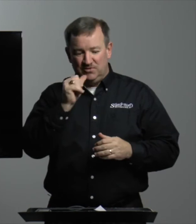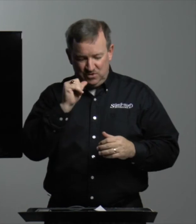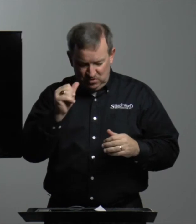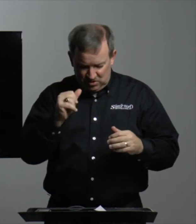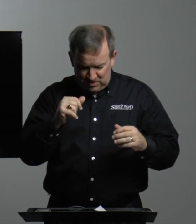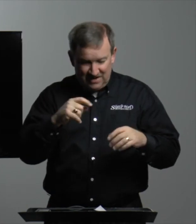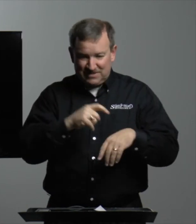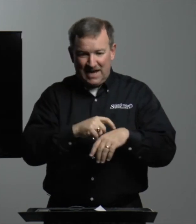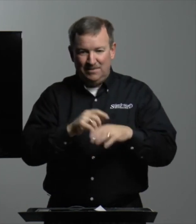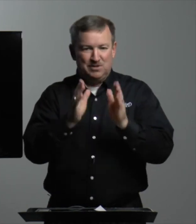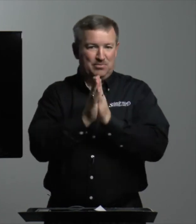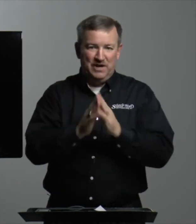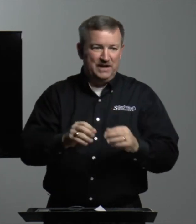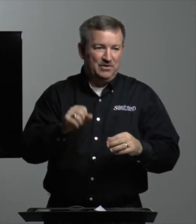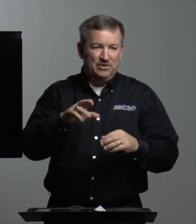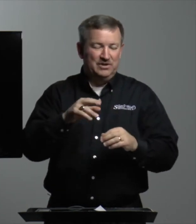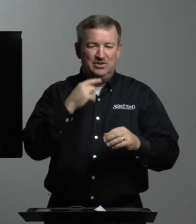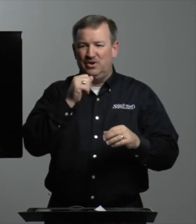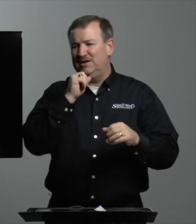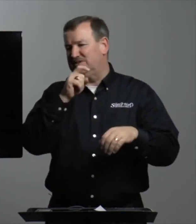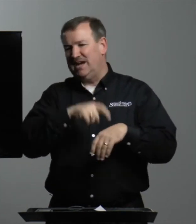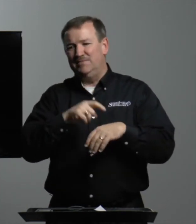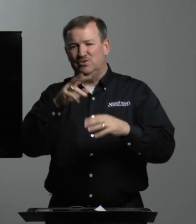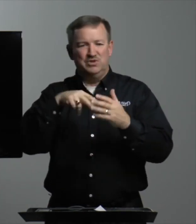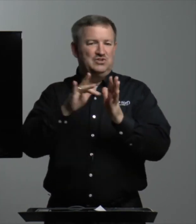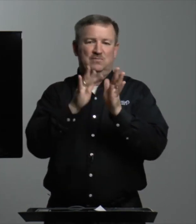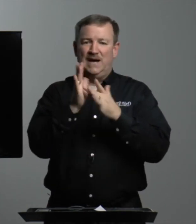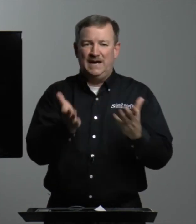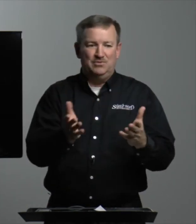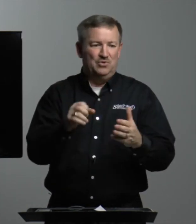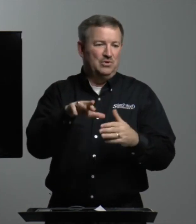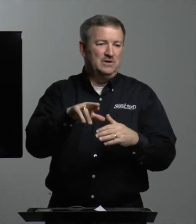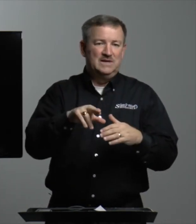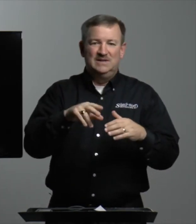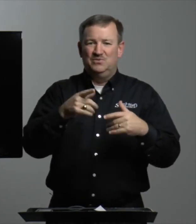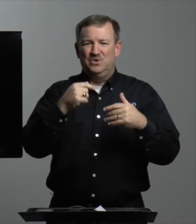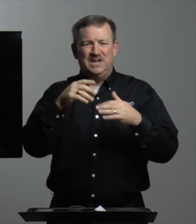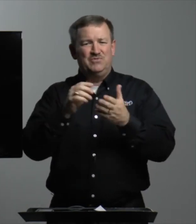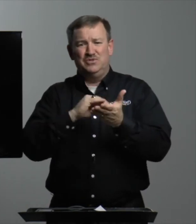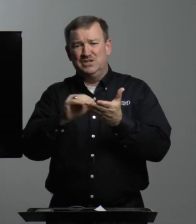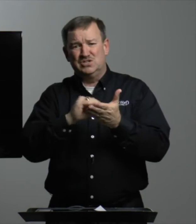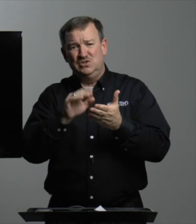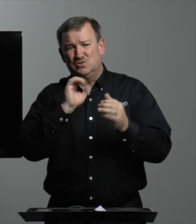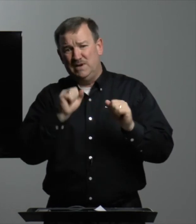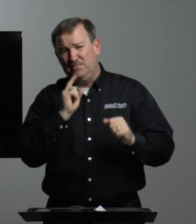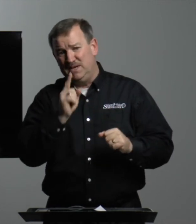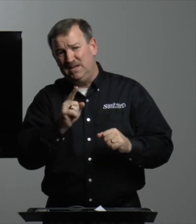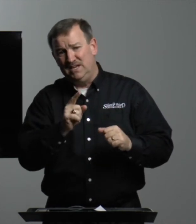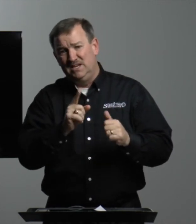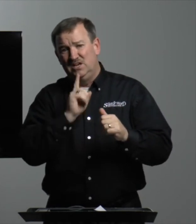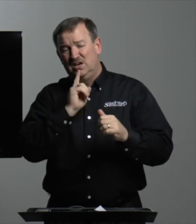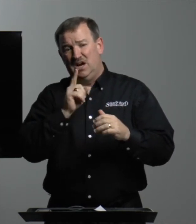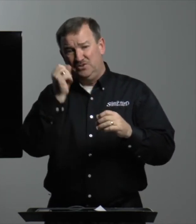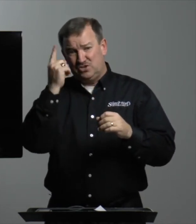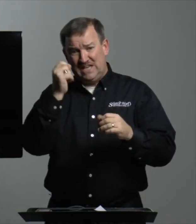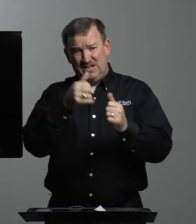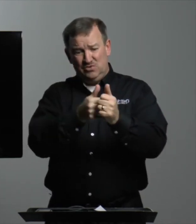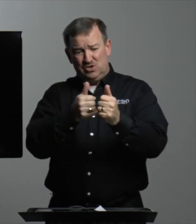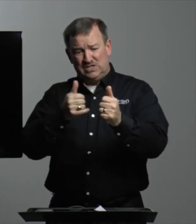don't have time to pray or you don't have time to read your Bible or whatever the excuse may be, understand you are